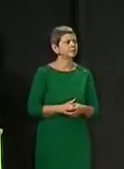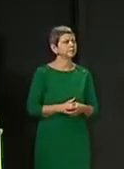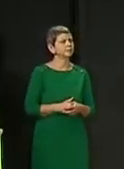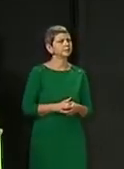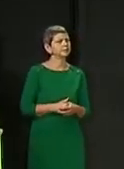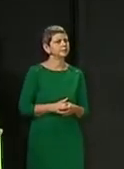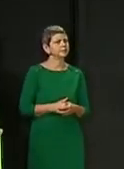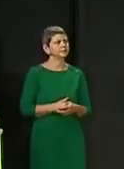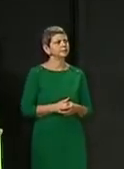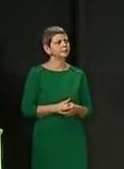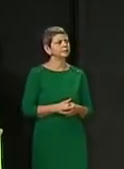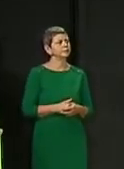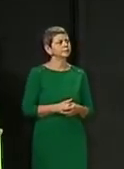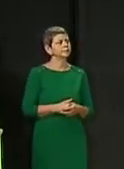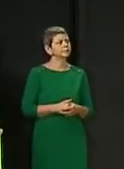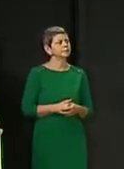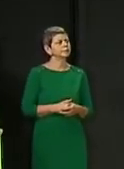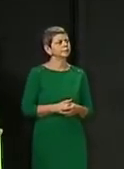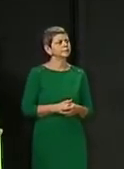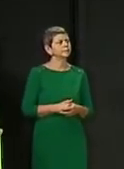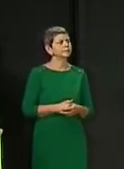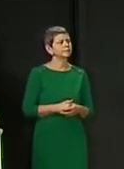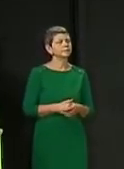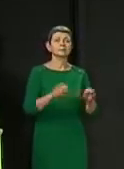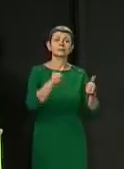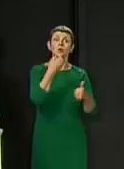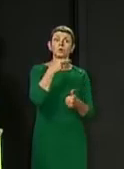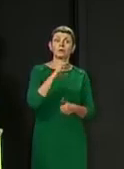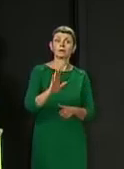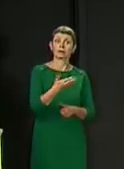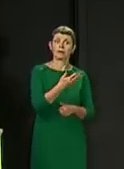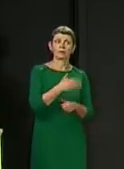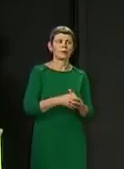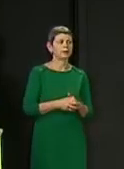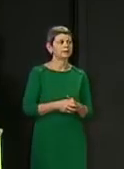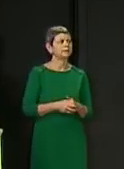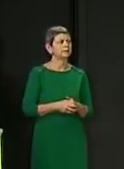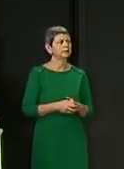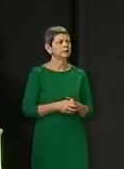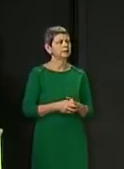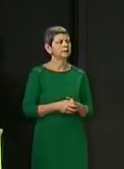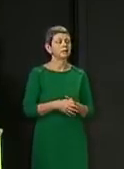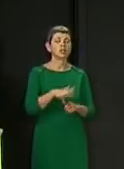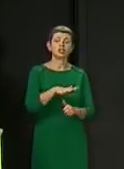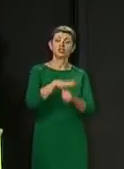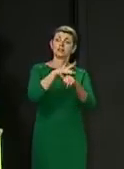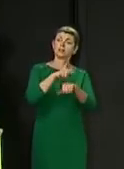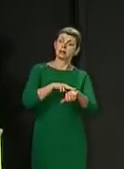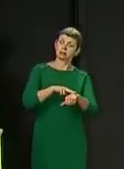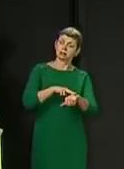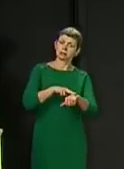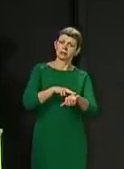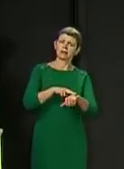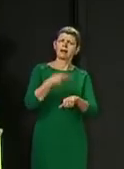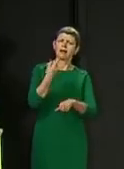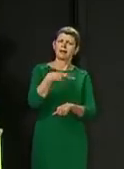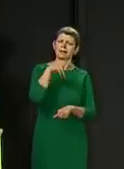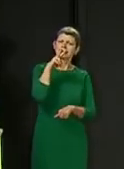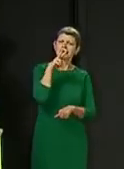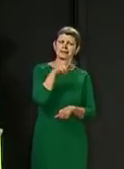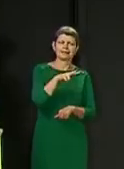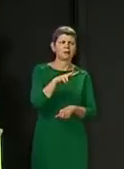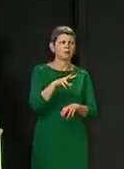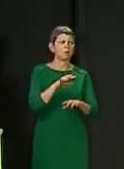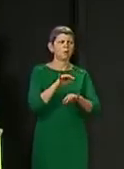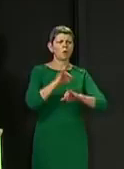Thank you, First Minister. And good afternoon, everyone. Firstly, to the Chief Constable, having seen some of the vile